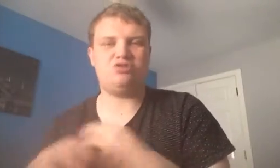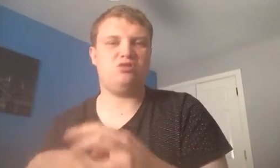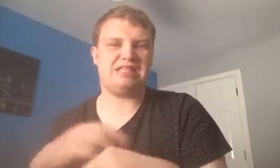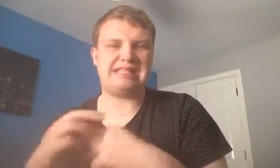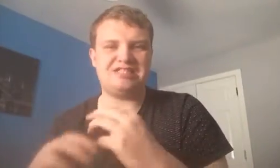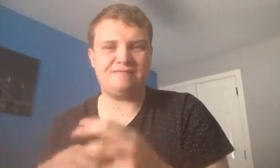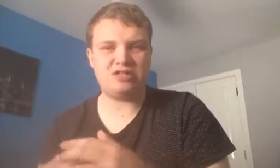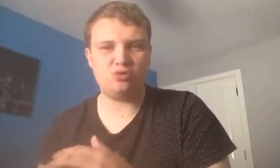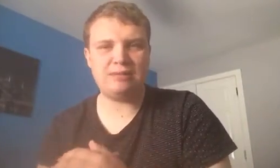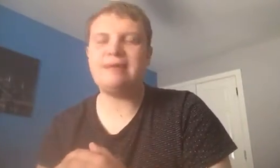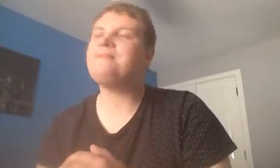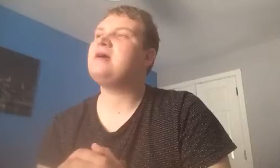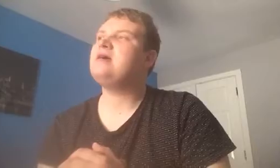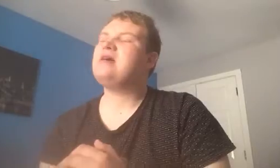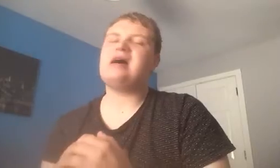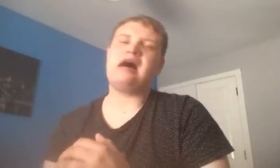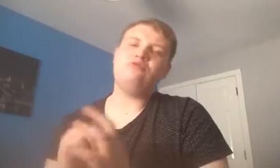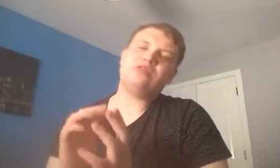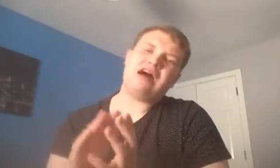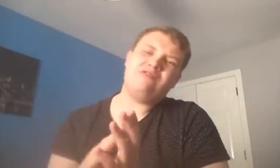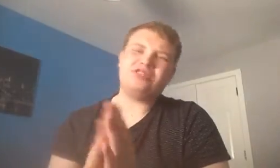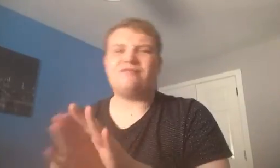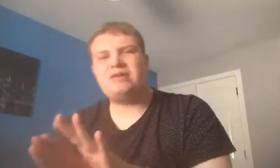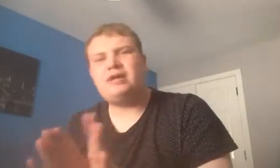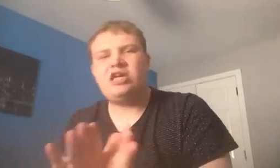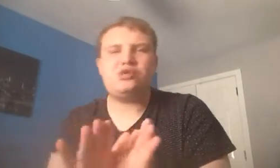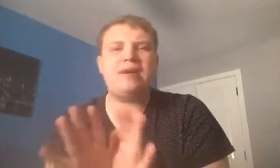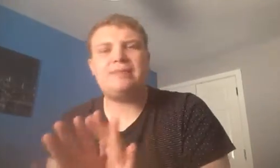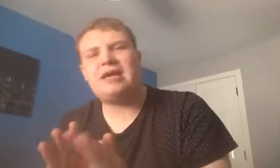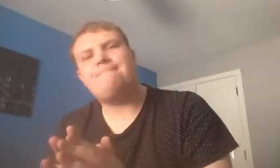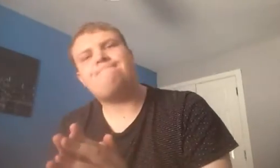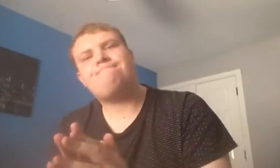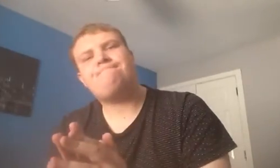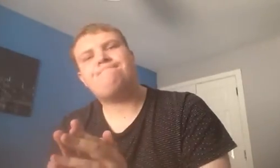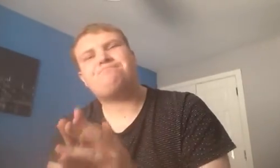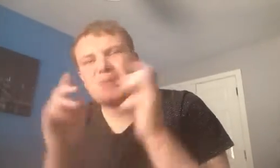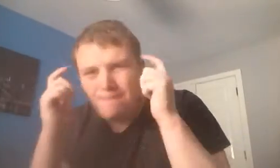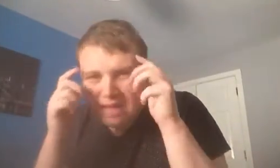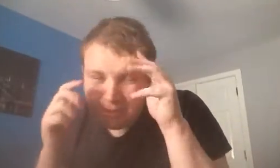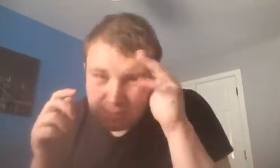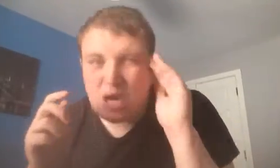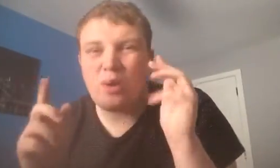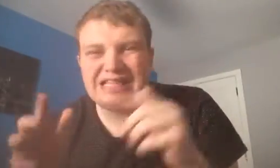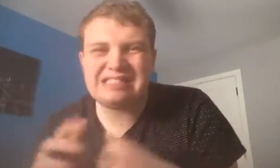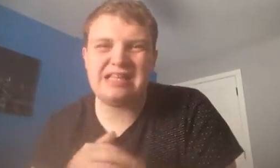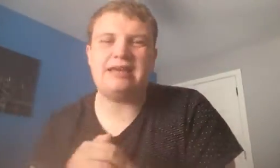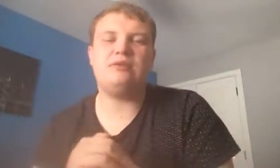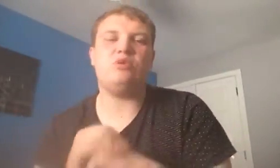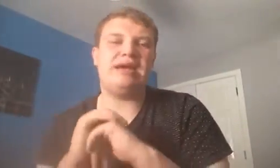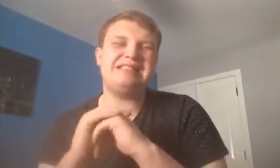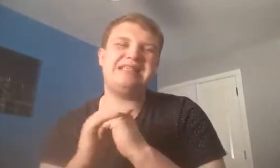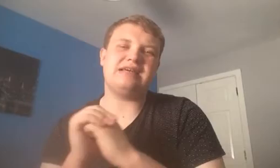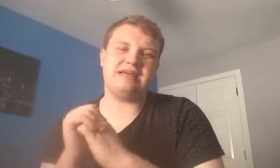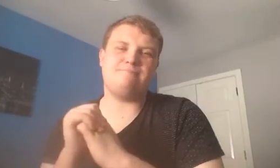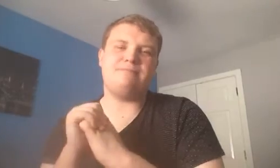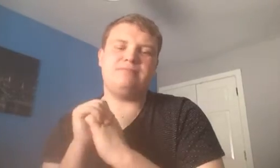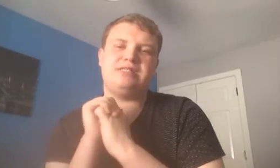medical, an extensive medical maybe. I was given the impression maybe, maybe it would be a Wednesday, the Wednesday that he'd be